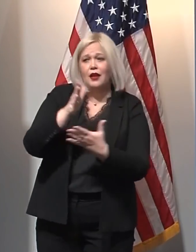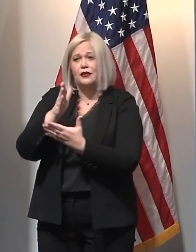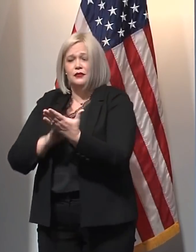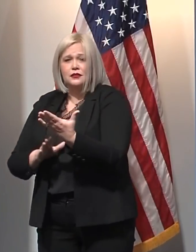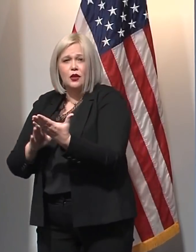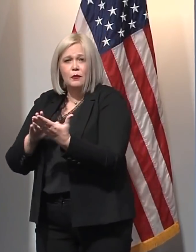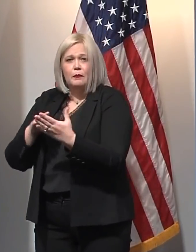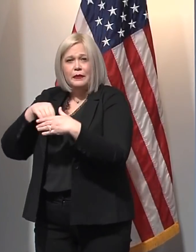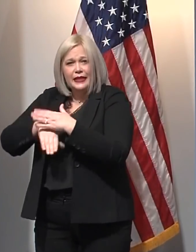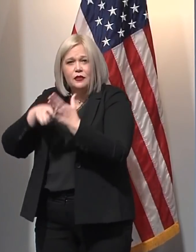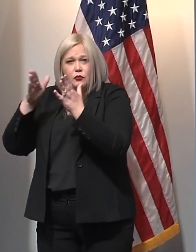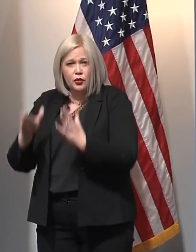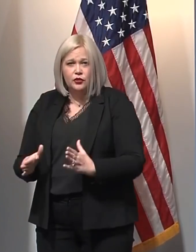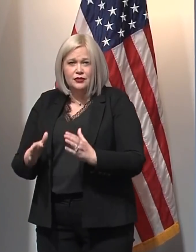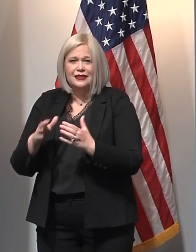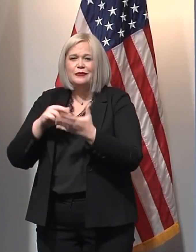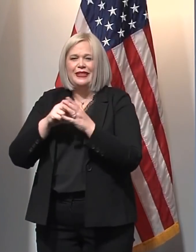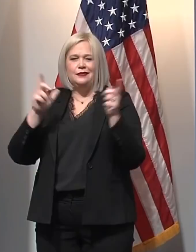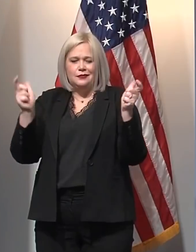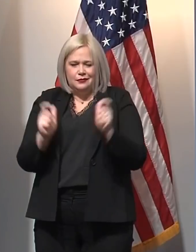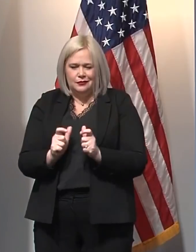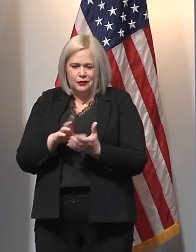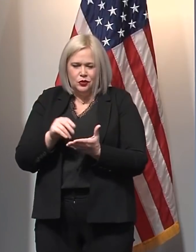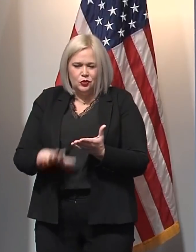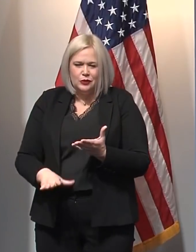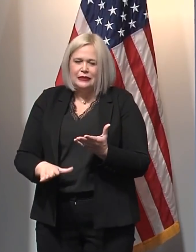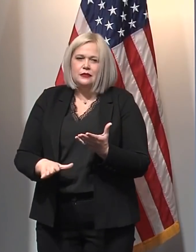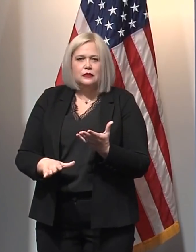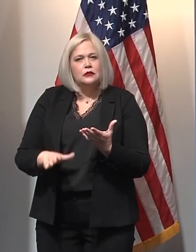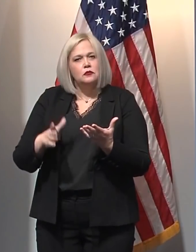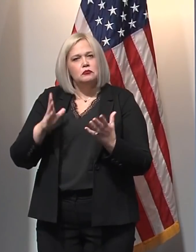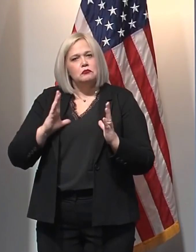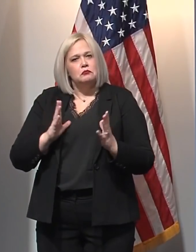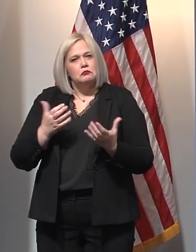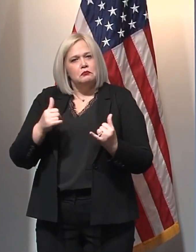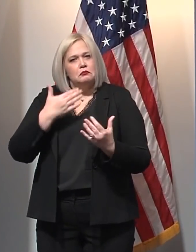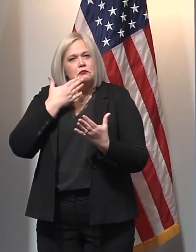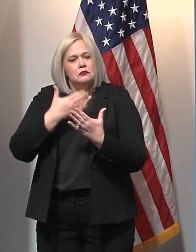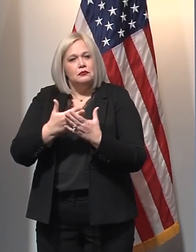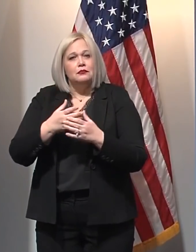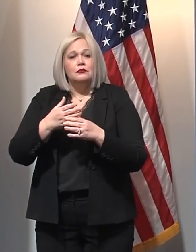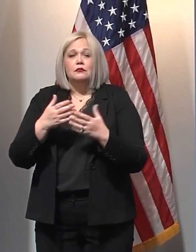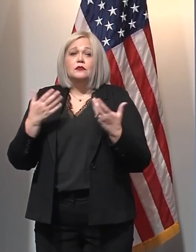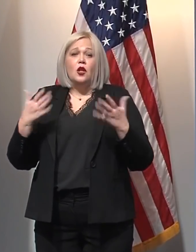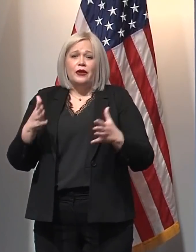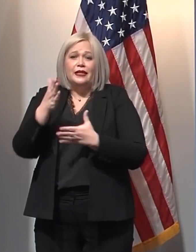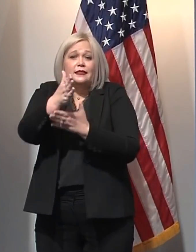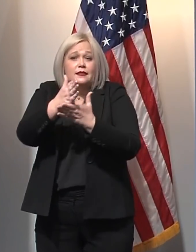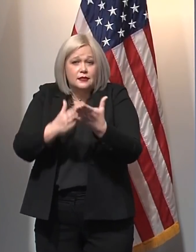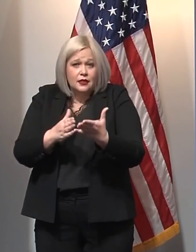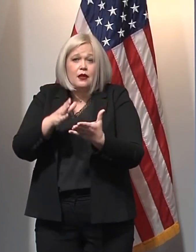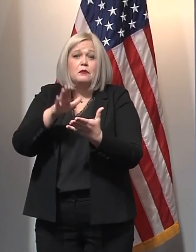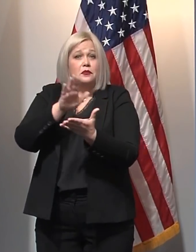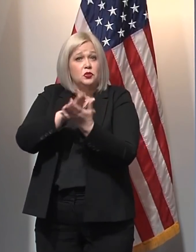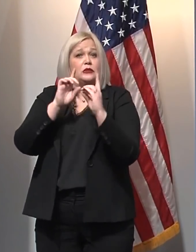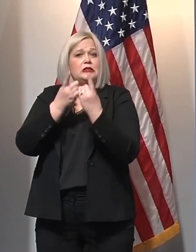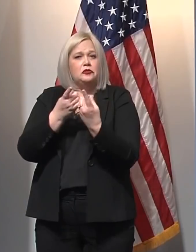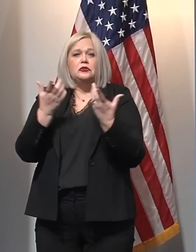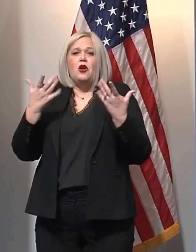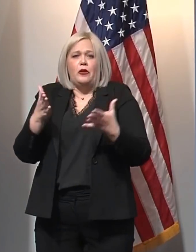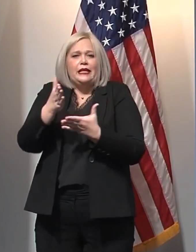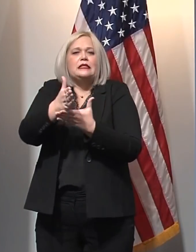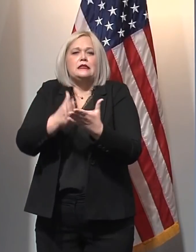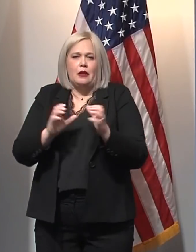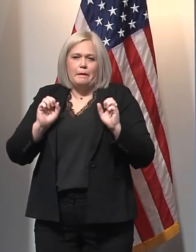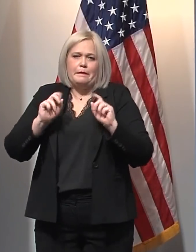students to gather. Already many districts across the state have returned to some form of in-person learning